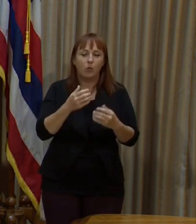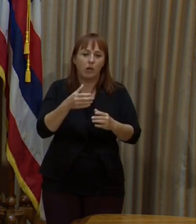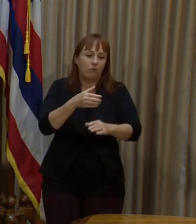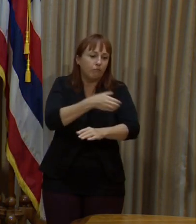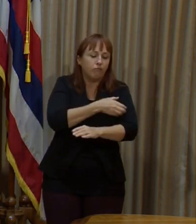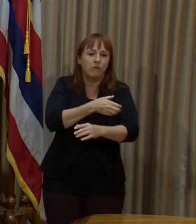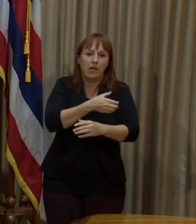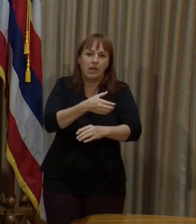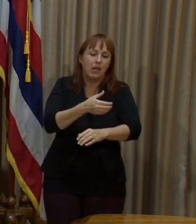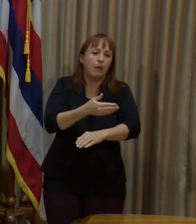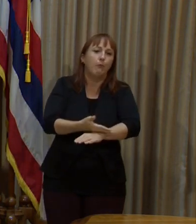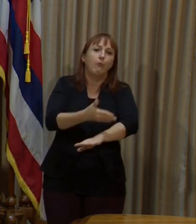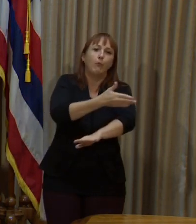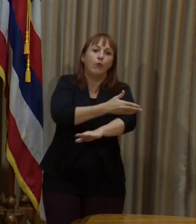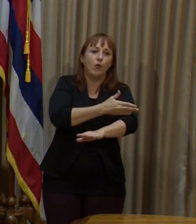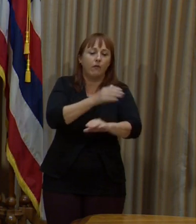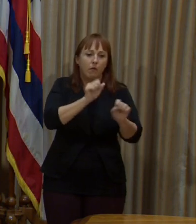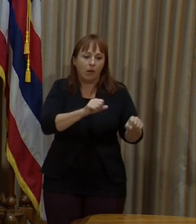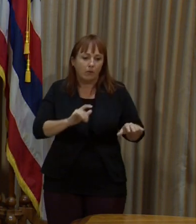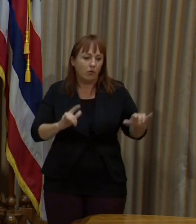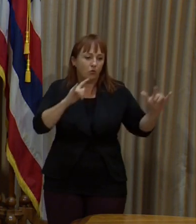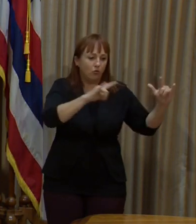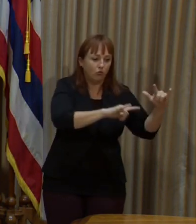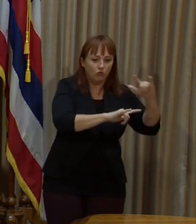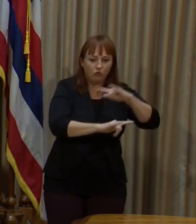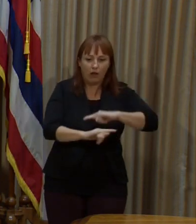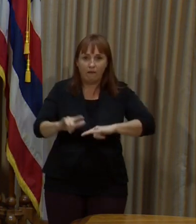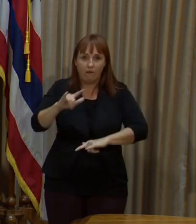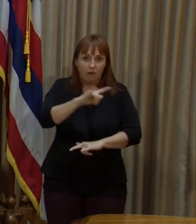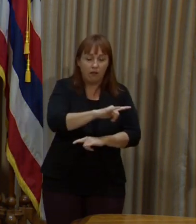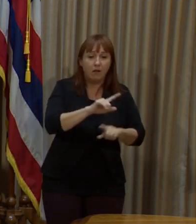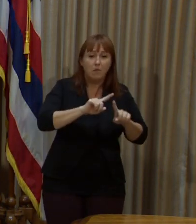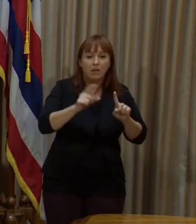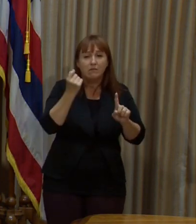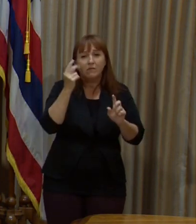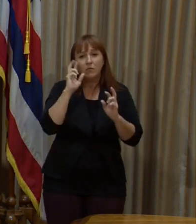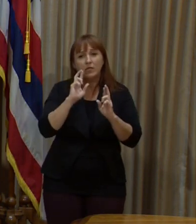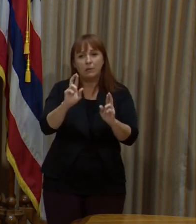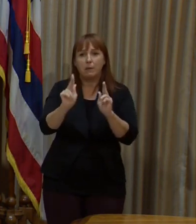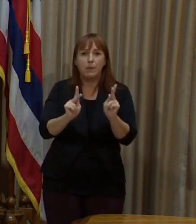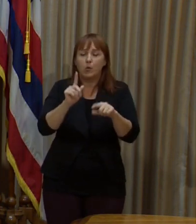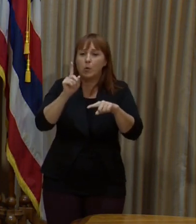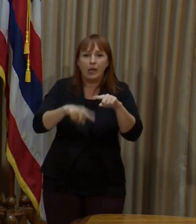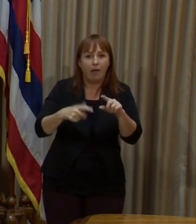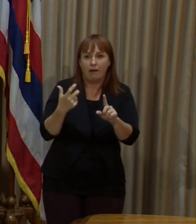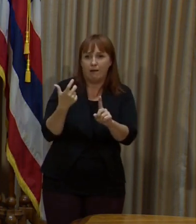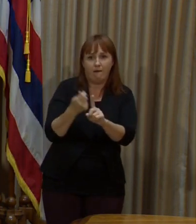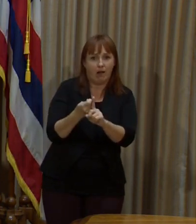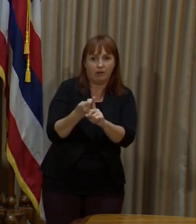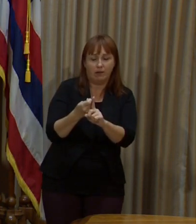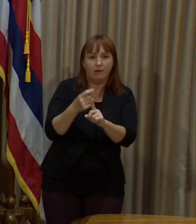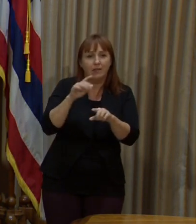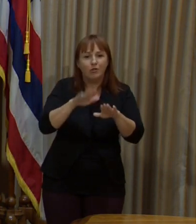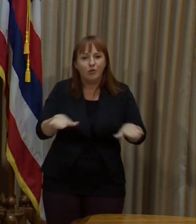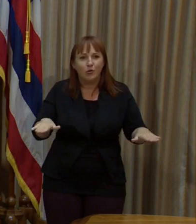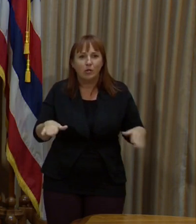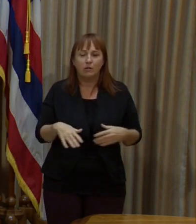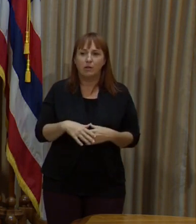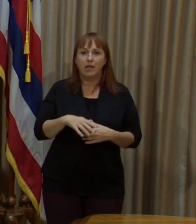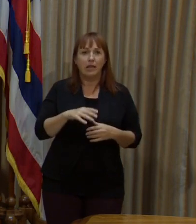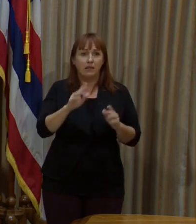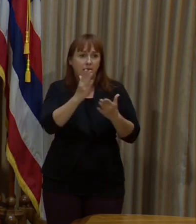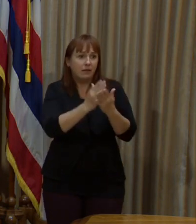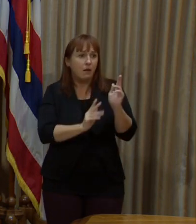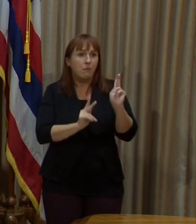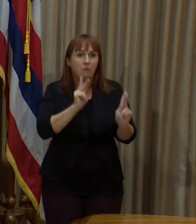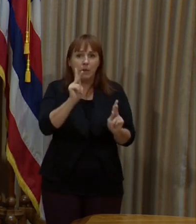to travel. But we're respectful of people that, number one, can't get vaccinated, like you just mentioned, the kids. And also, we're respectful and mindful that